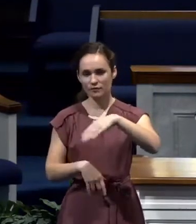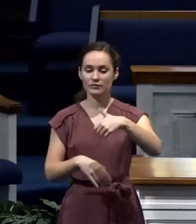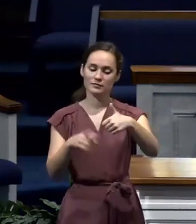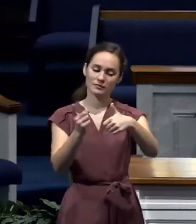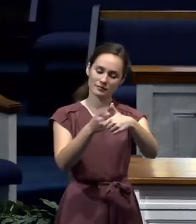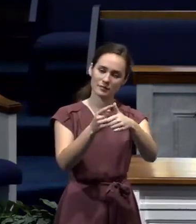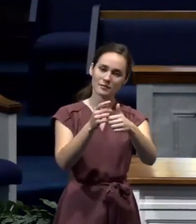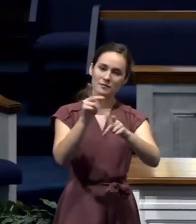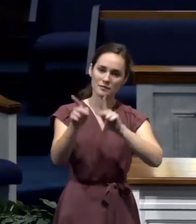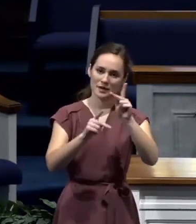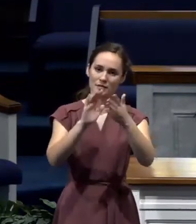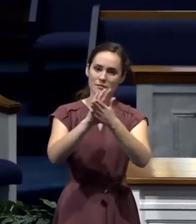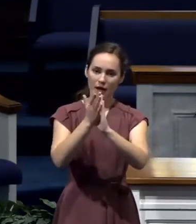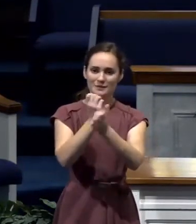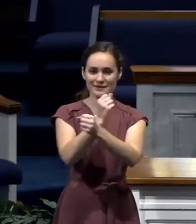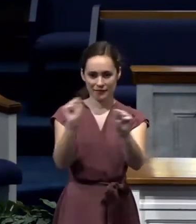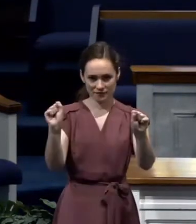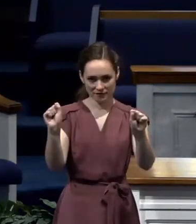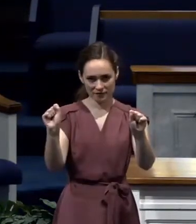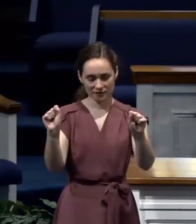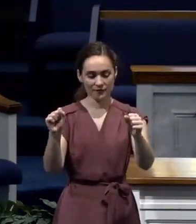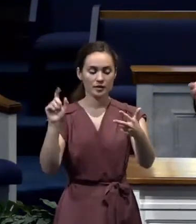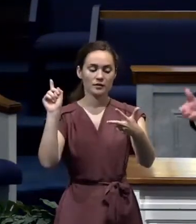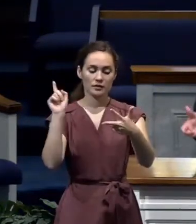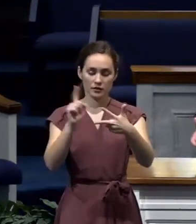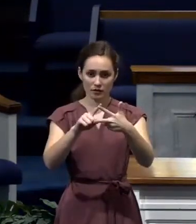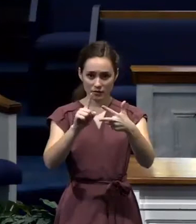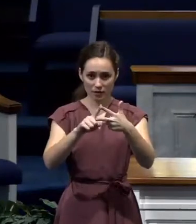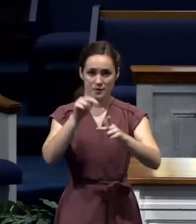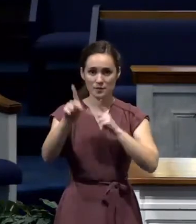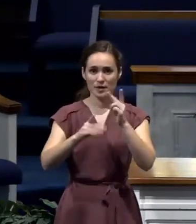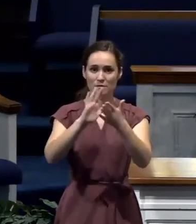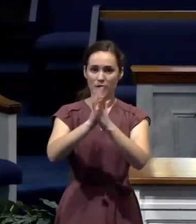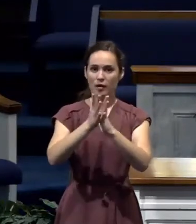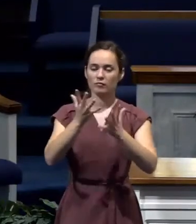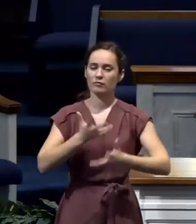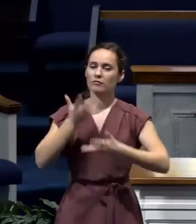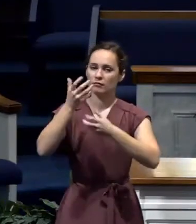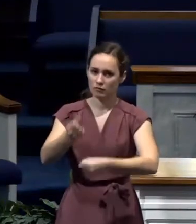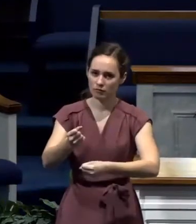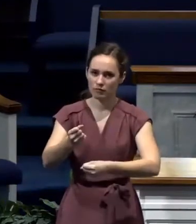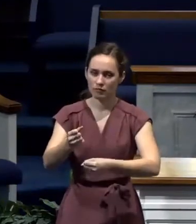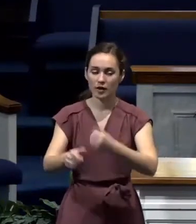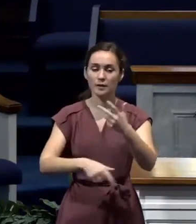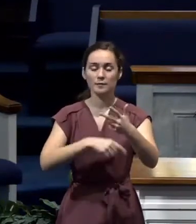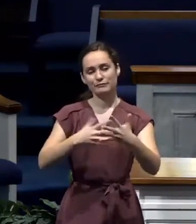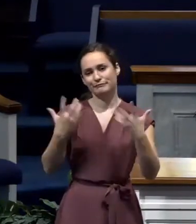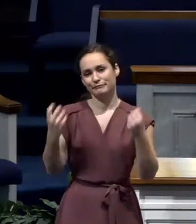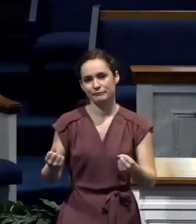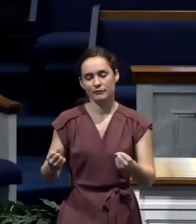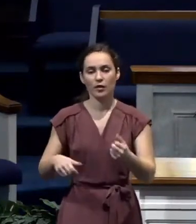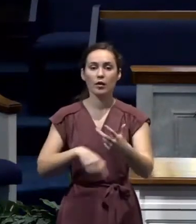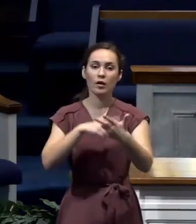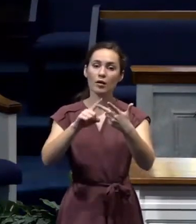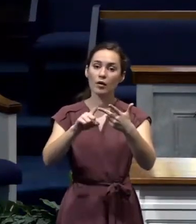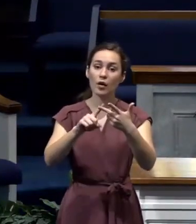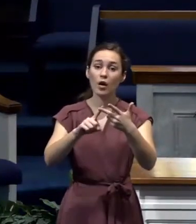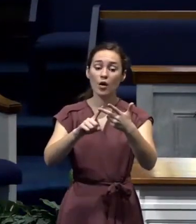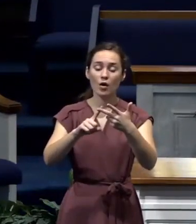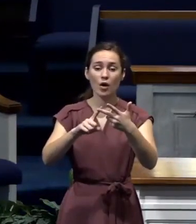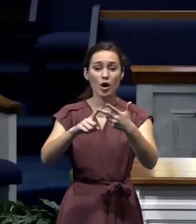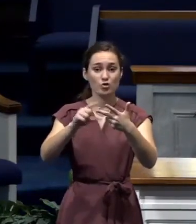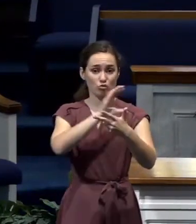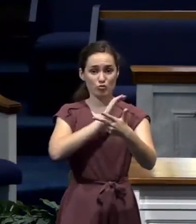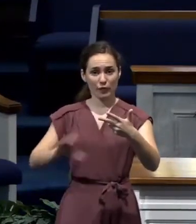conversions. Secondly, it was provoking courage. But the third thing it was doing, was proclaiming Christ.